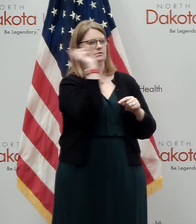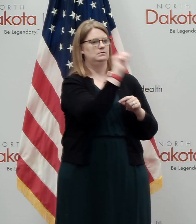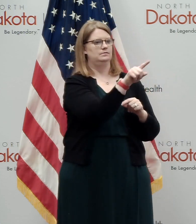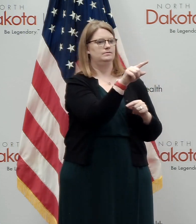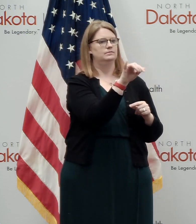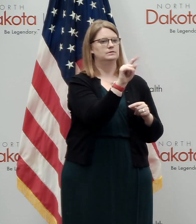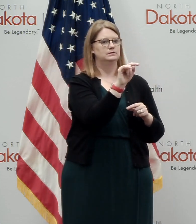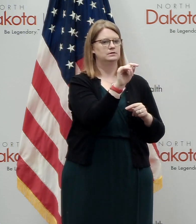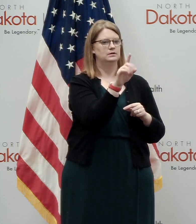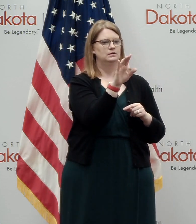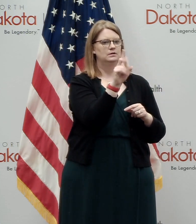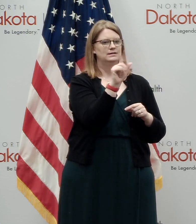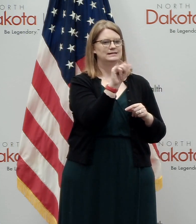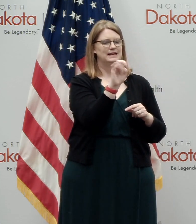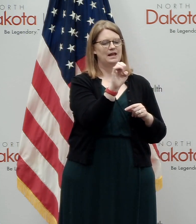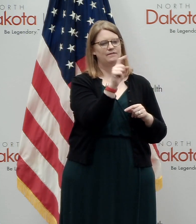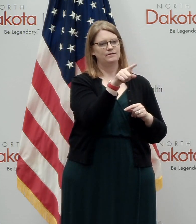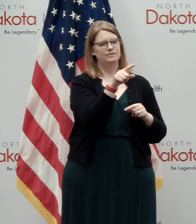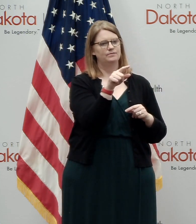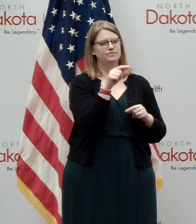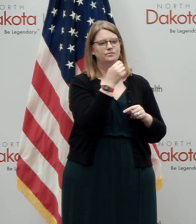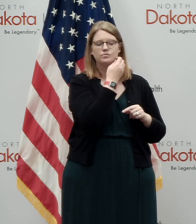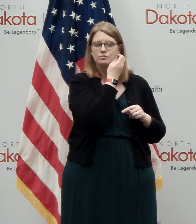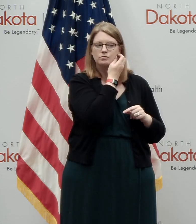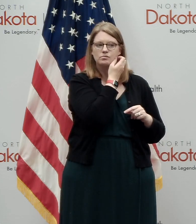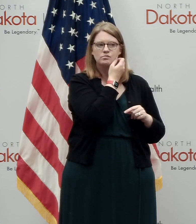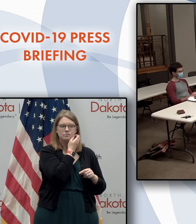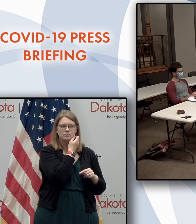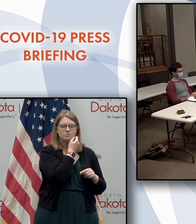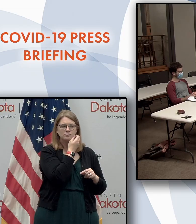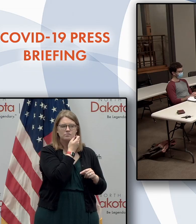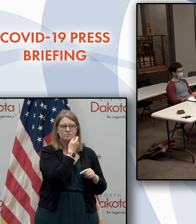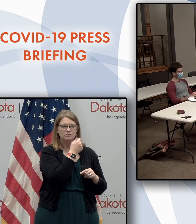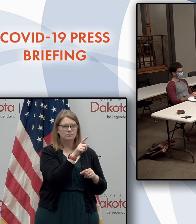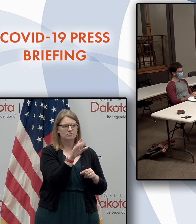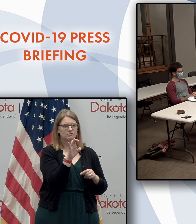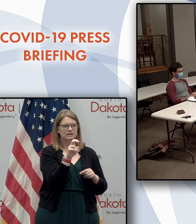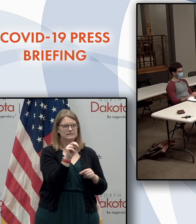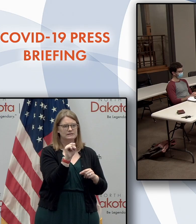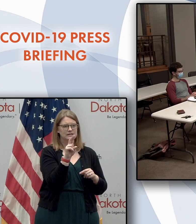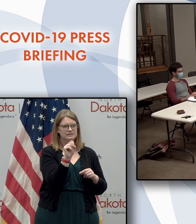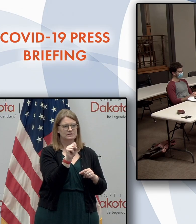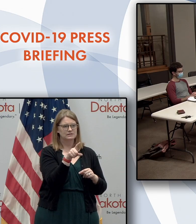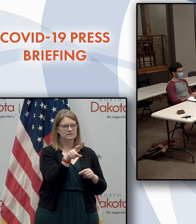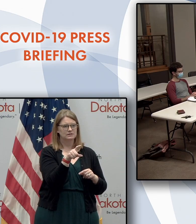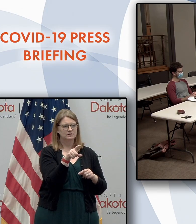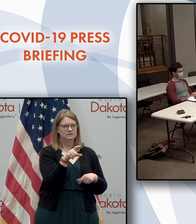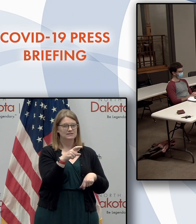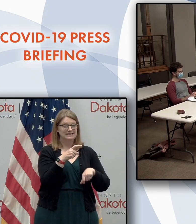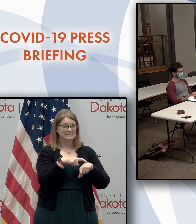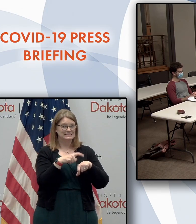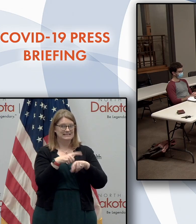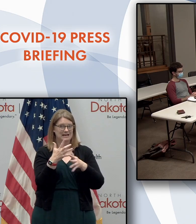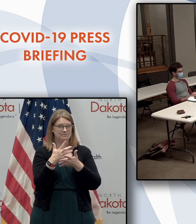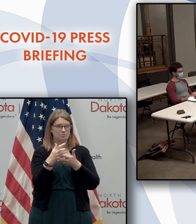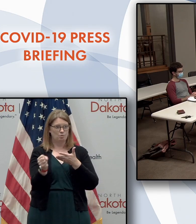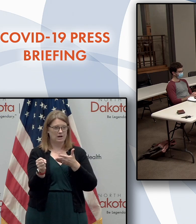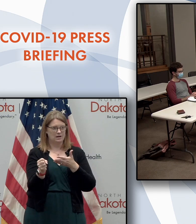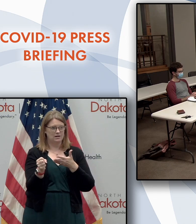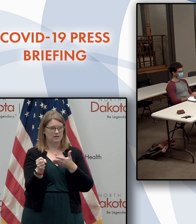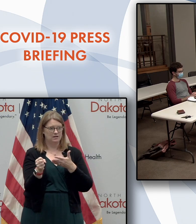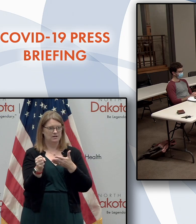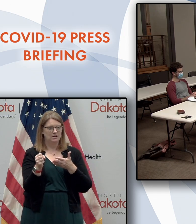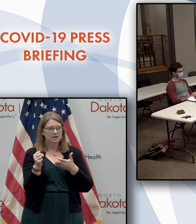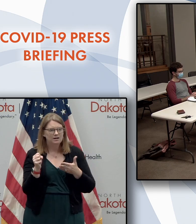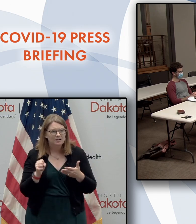back to Tom, or I guess clockwise, me. Governor on the census, isn't time really running out very quickly in